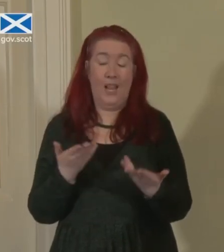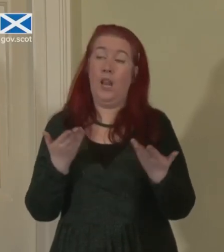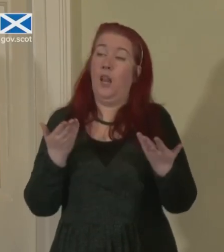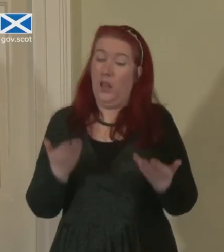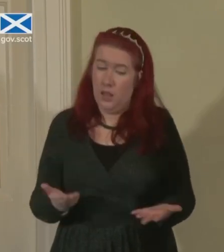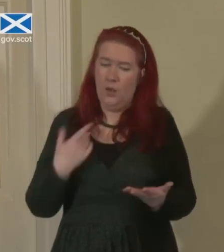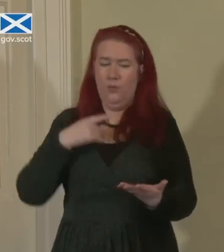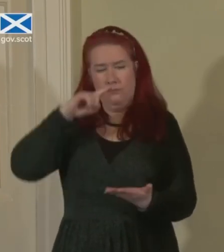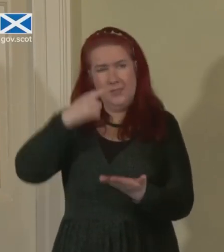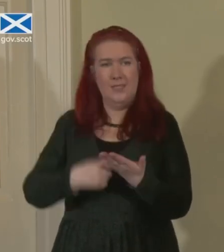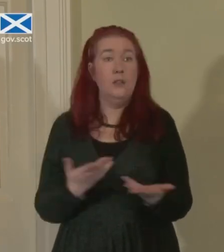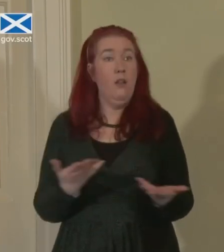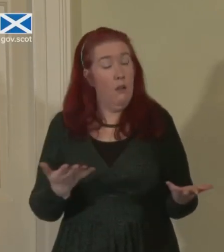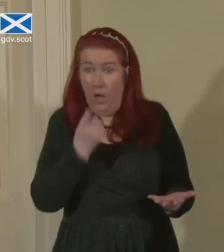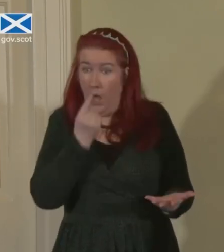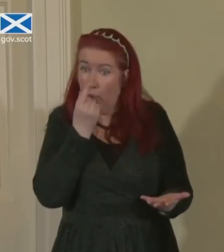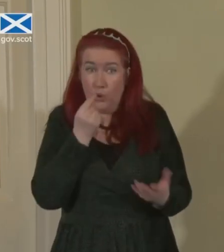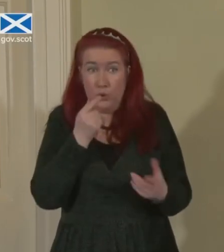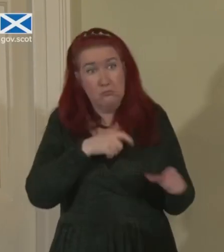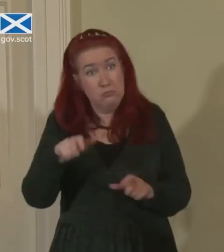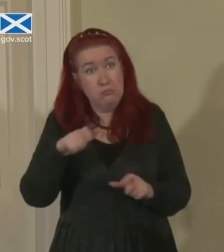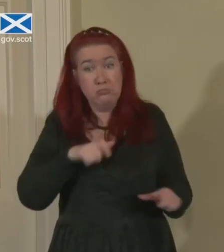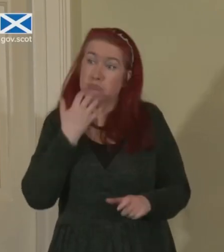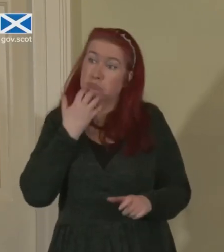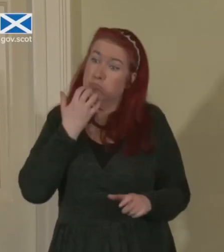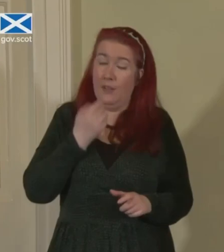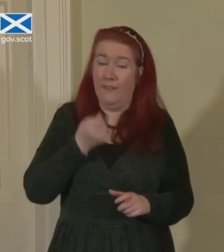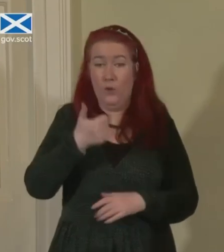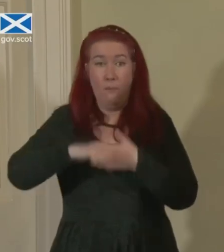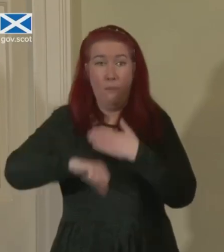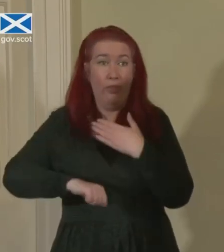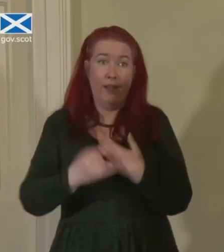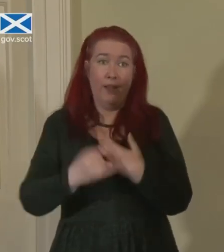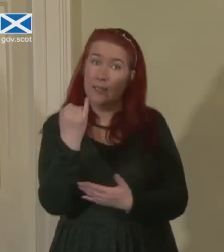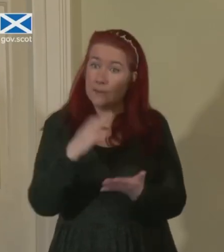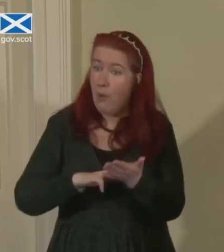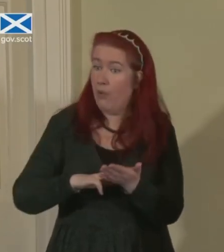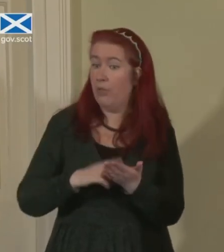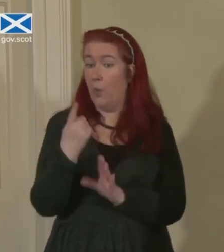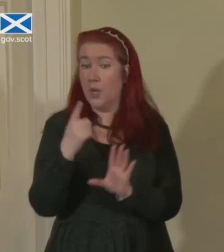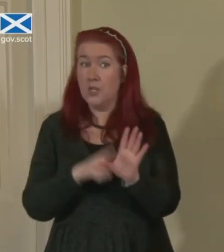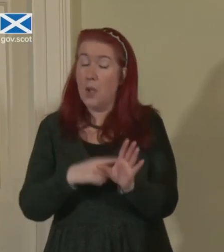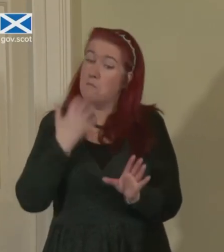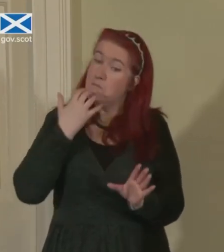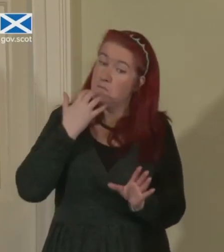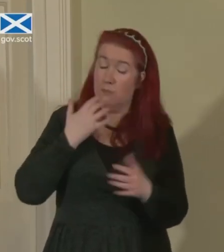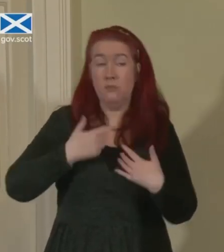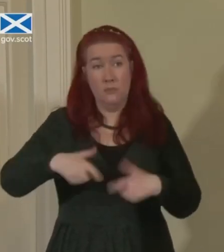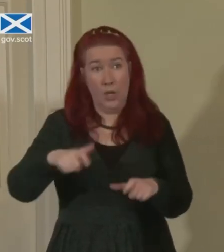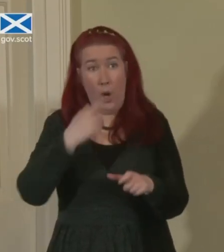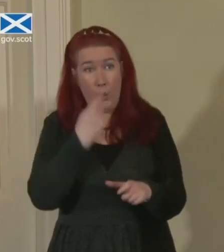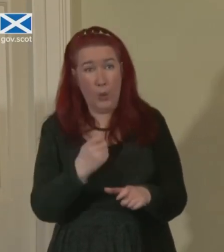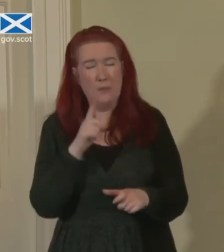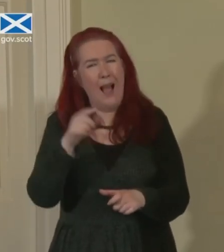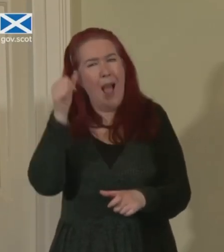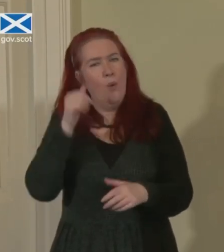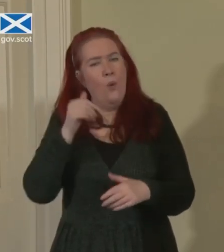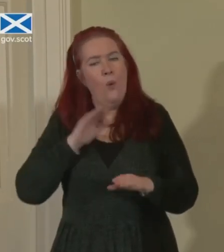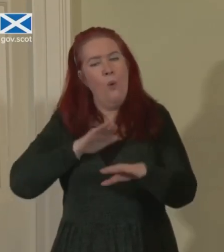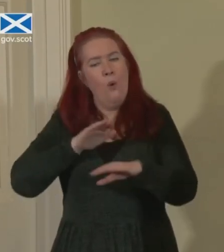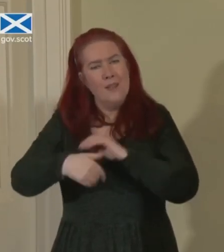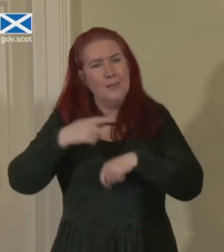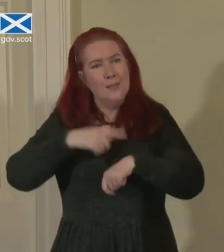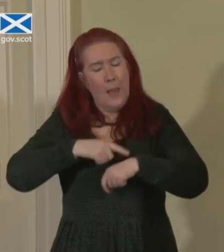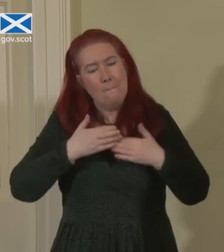I've come to today, I could go on for another few months, I don't know, six months, a year maybe. But I know that as time passed,